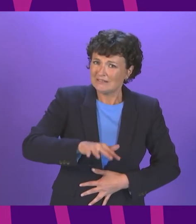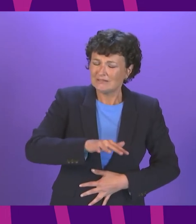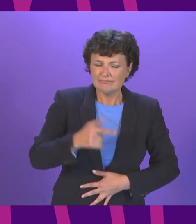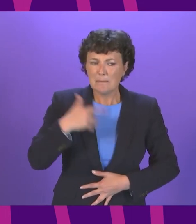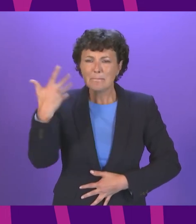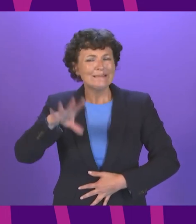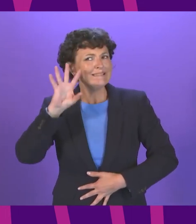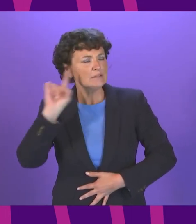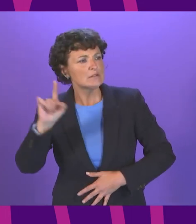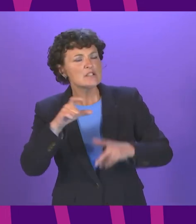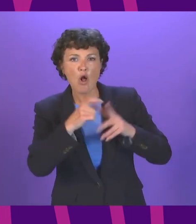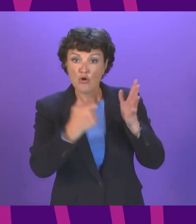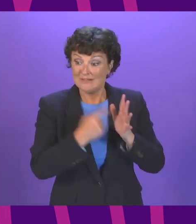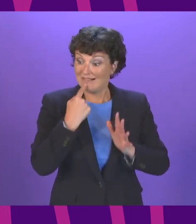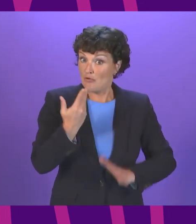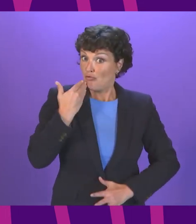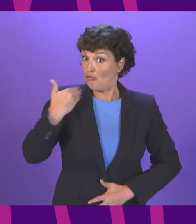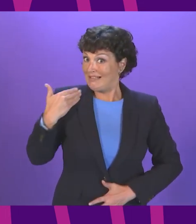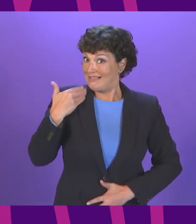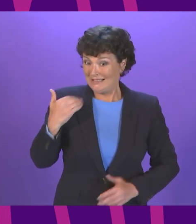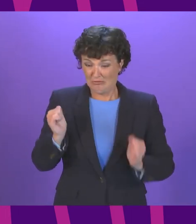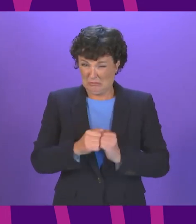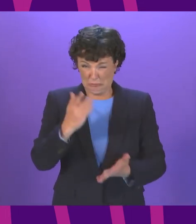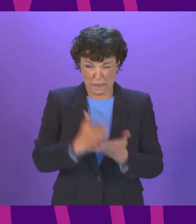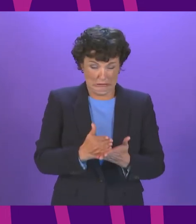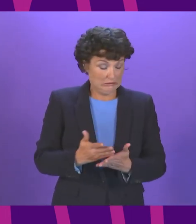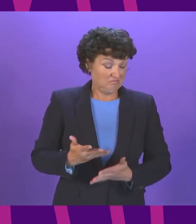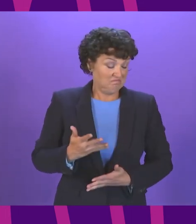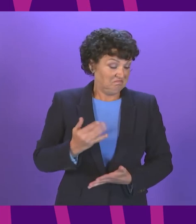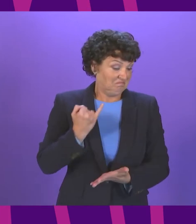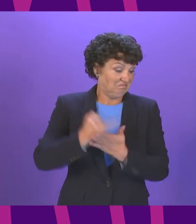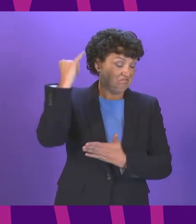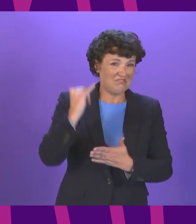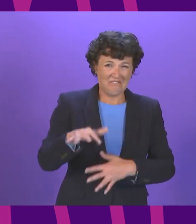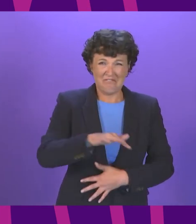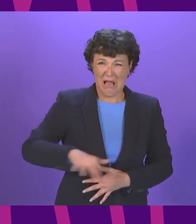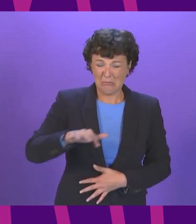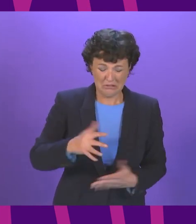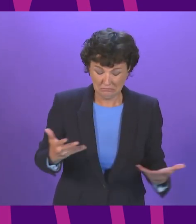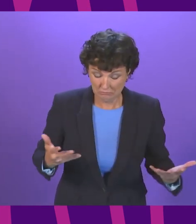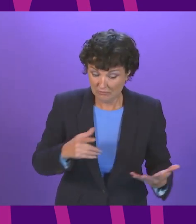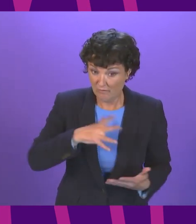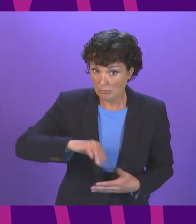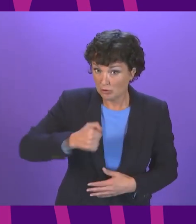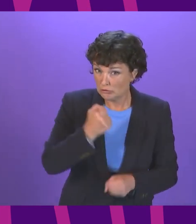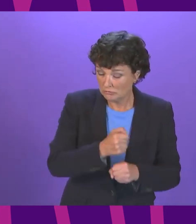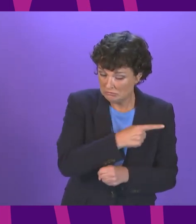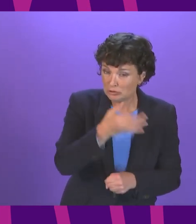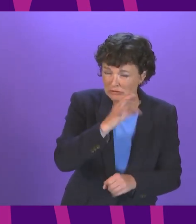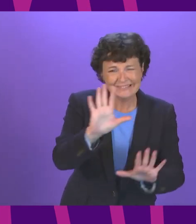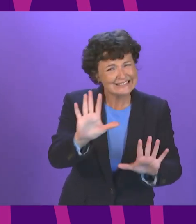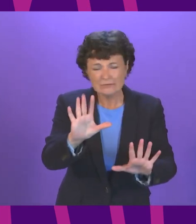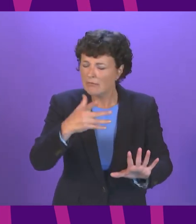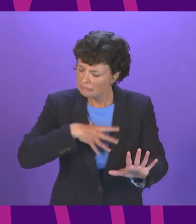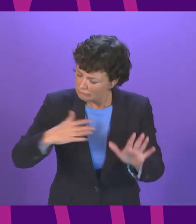say that the recent agreement was anti-family between the Scottish Government and the Greens I want to warmly welcome the